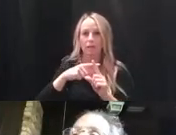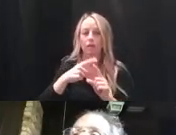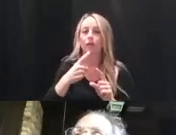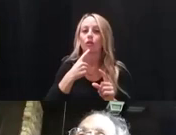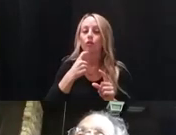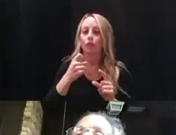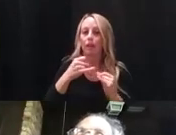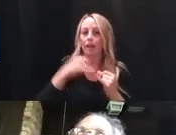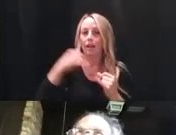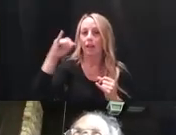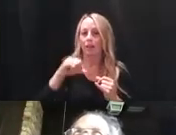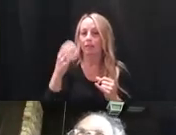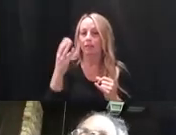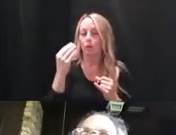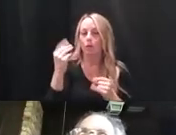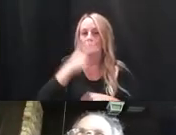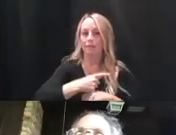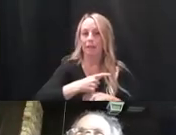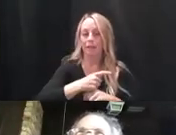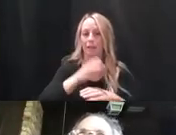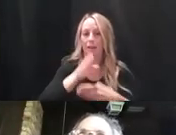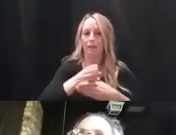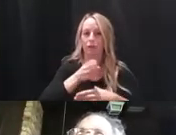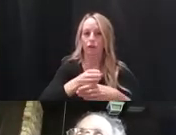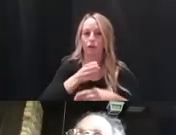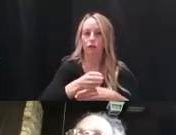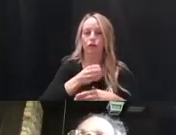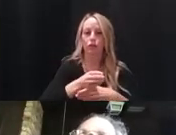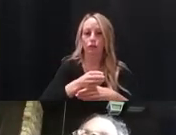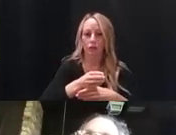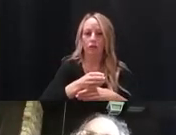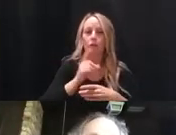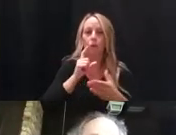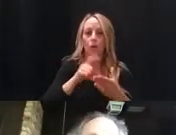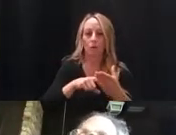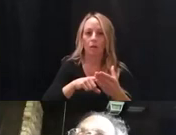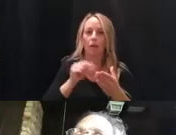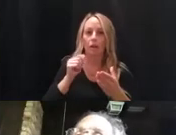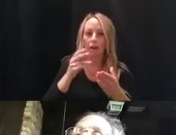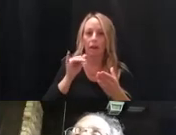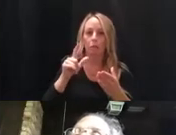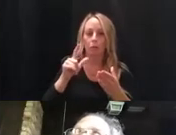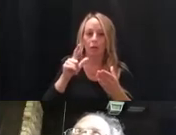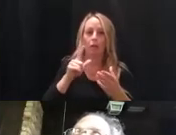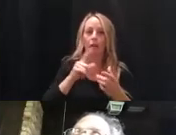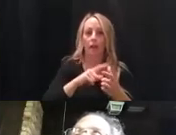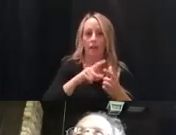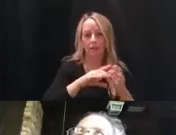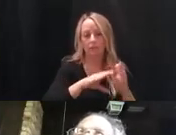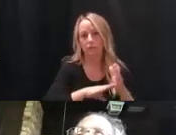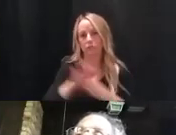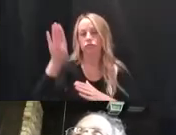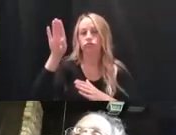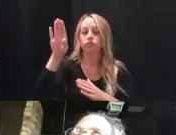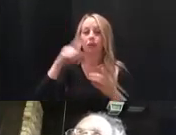average. You can see that we had a small peak in April and a big surge beginning